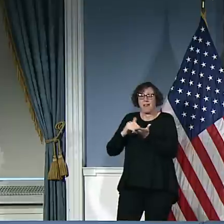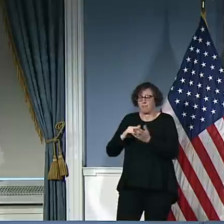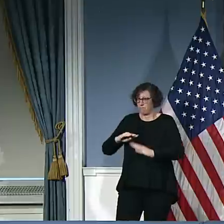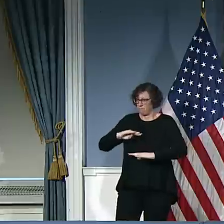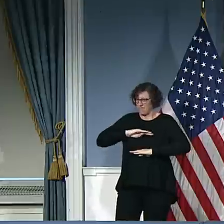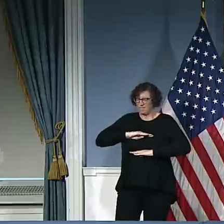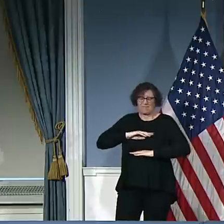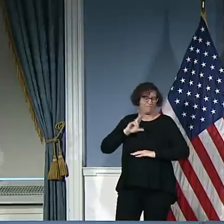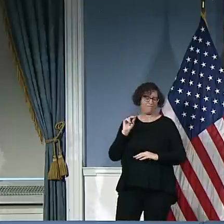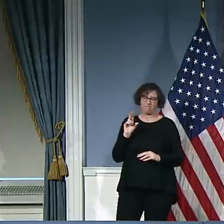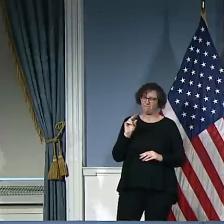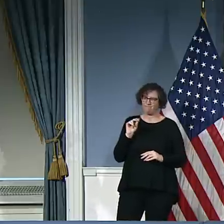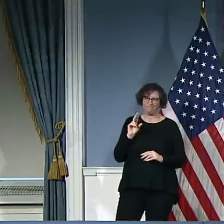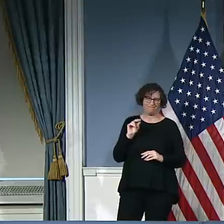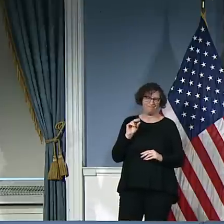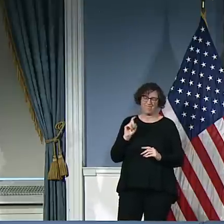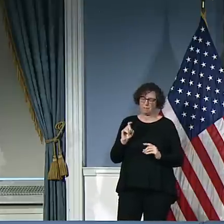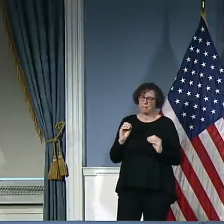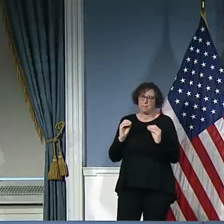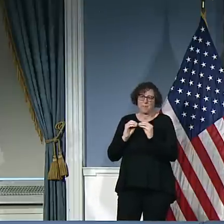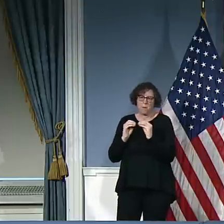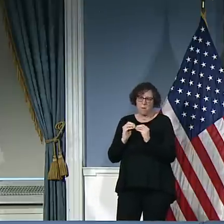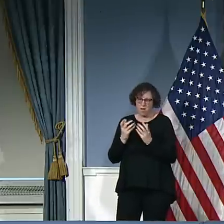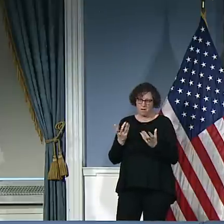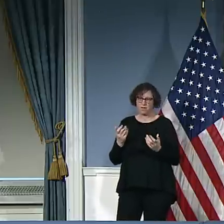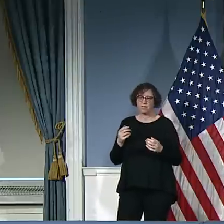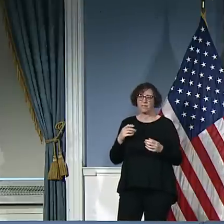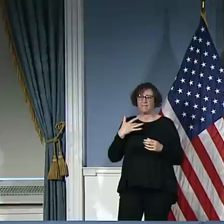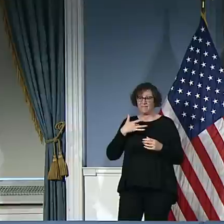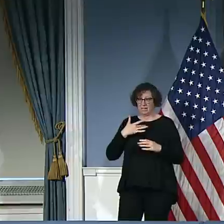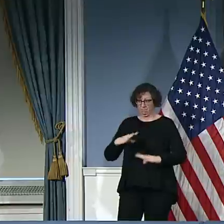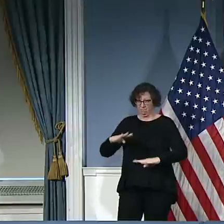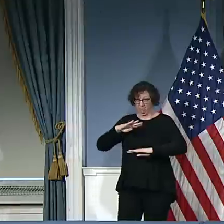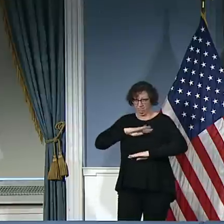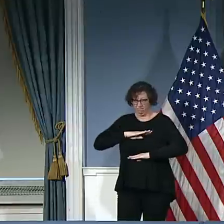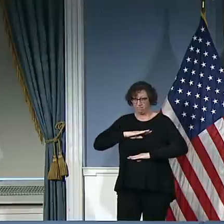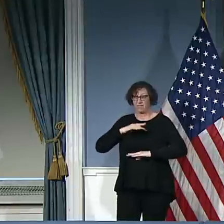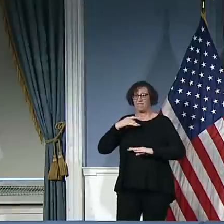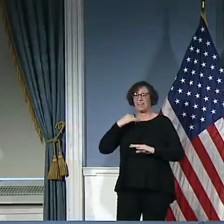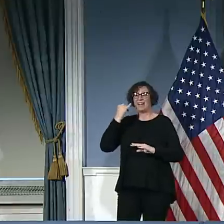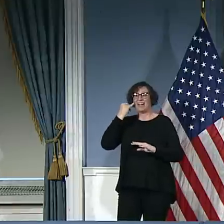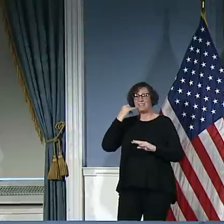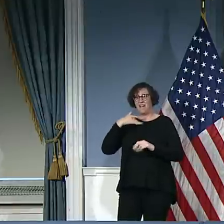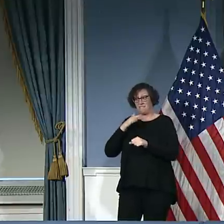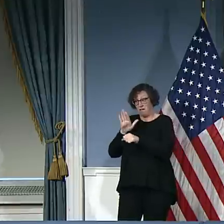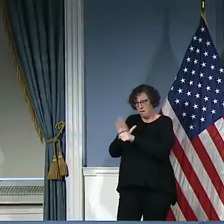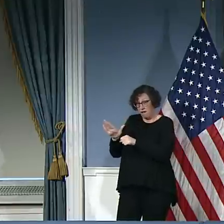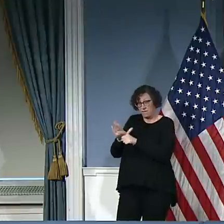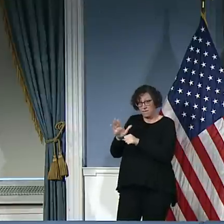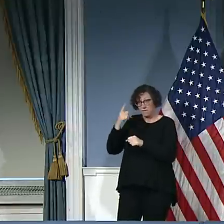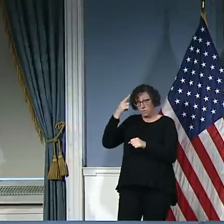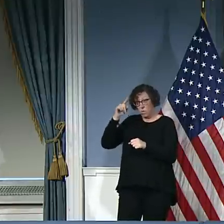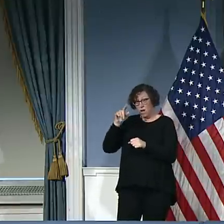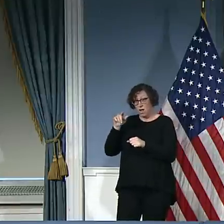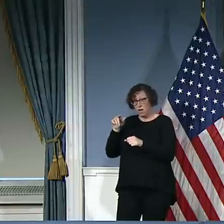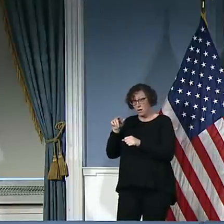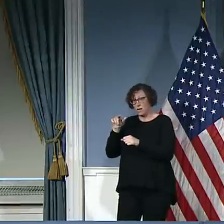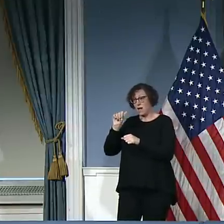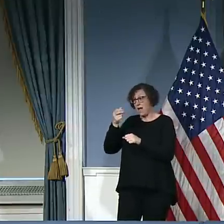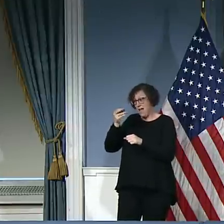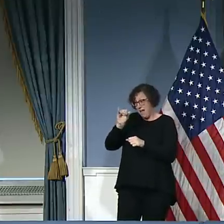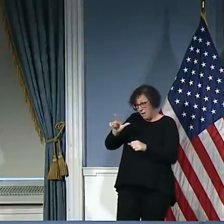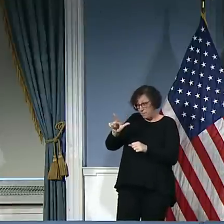far from that moment. What we have right now, I'm going to be blunt as I can be. I said it earlier. I'll say it again. Right now,